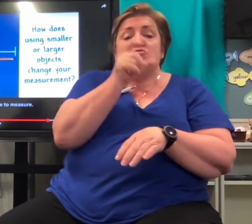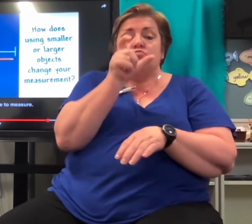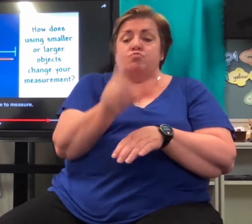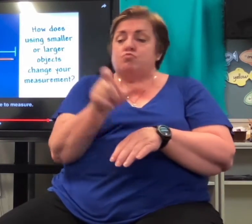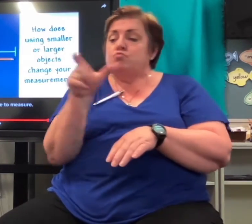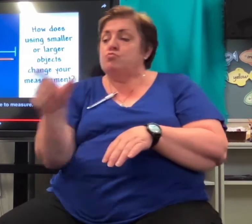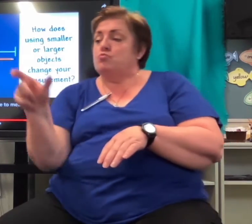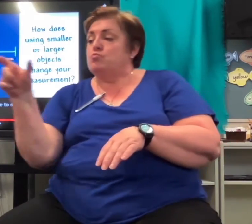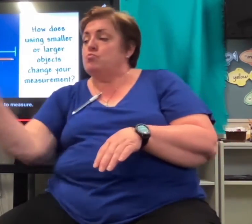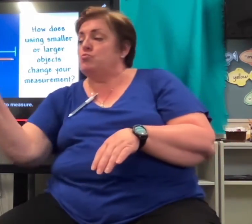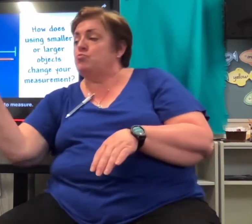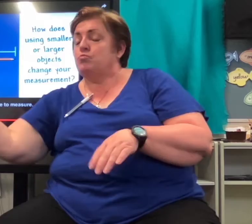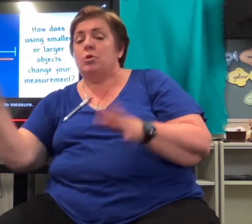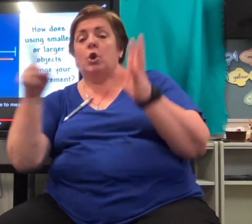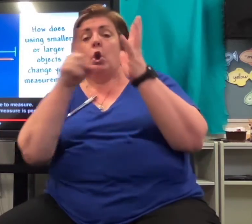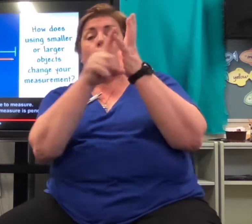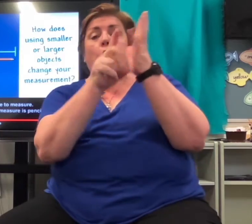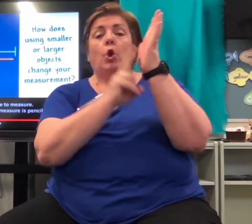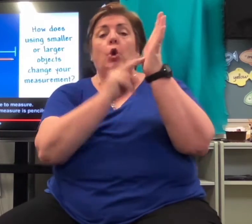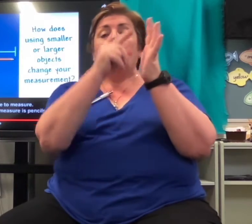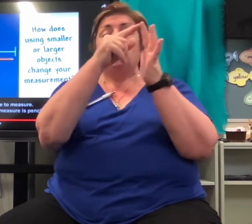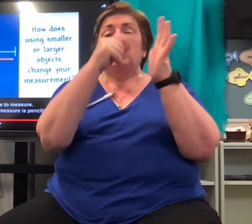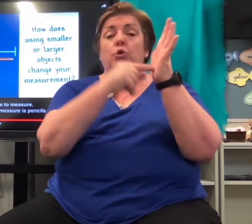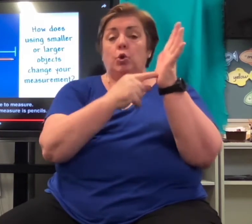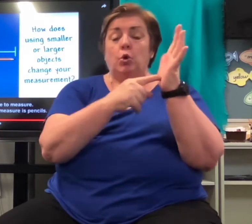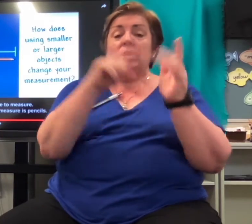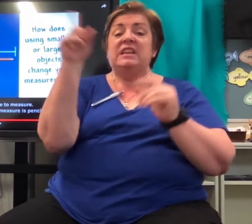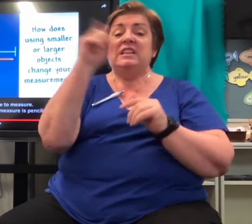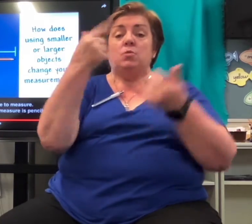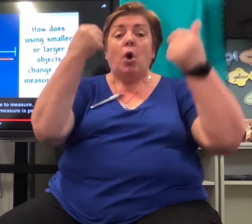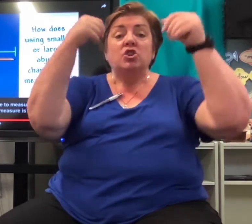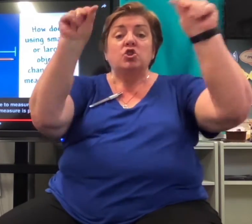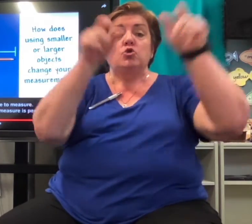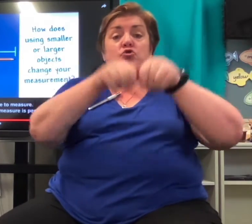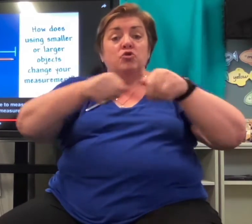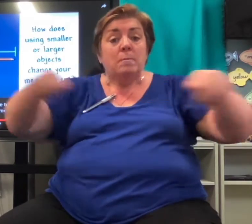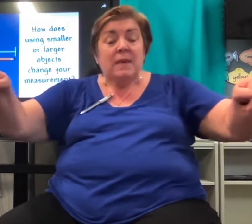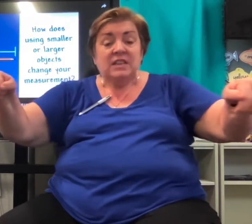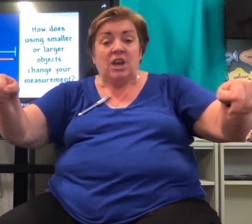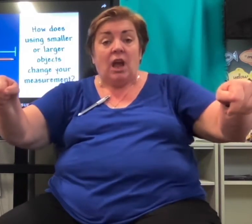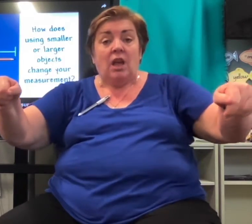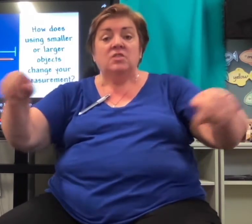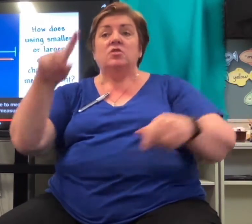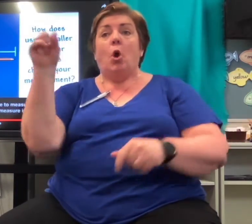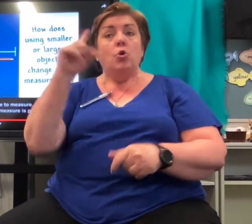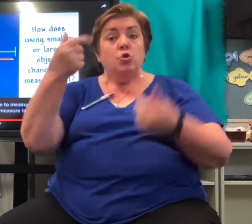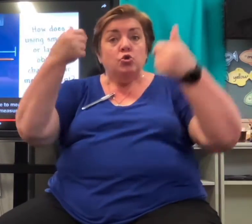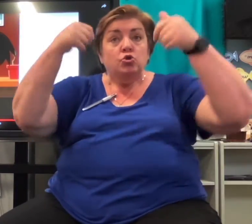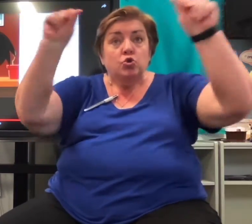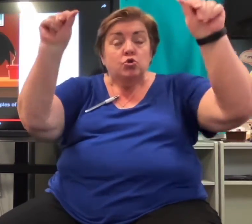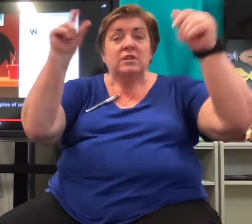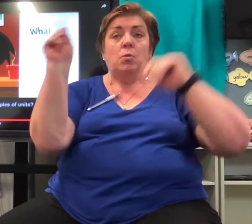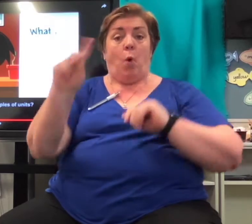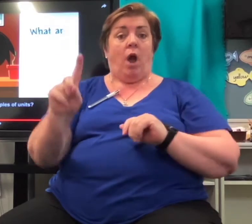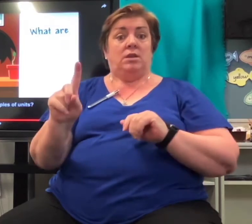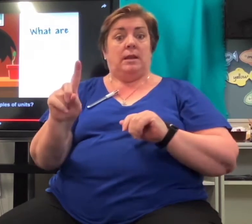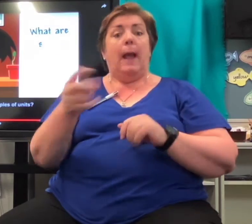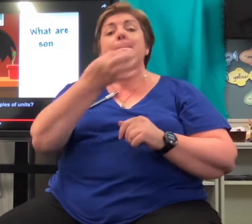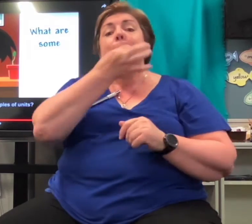you use to measure. So the unit we're using to measure is pencils. What are some examples of